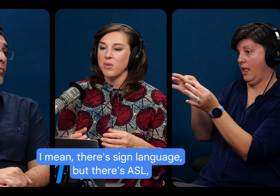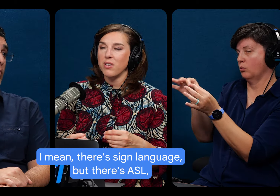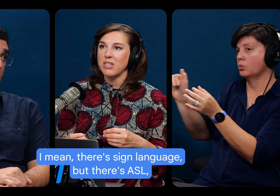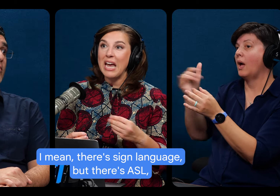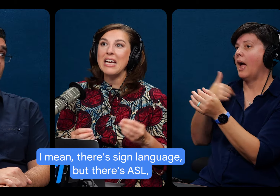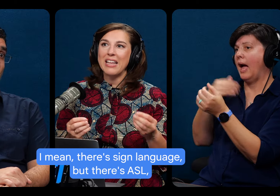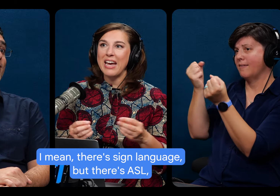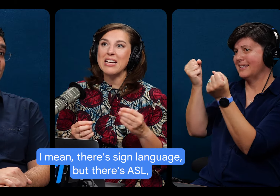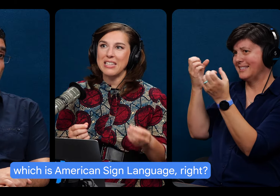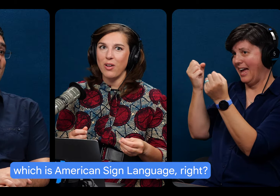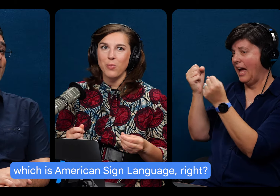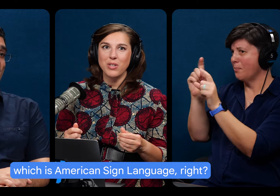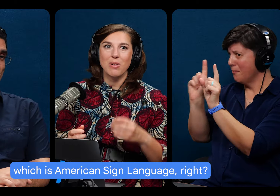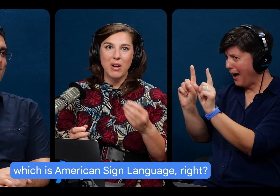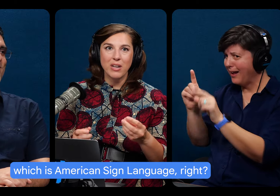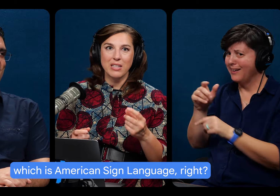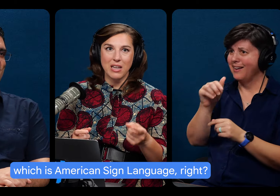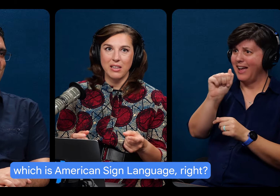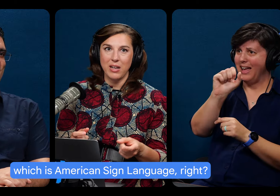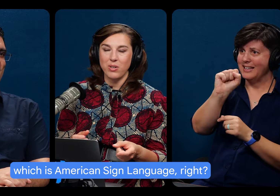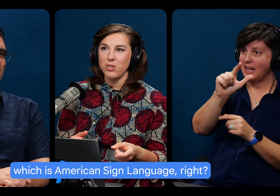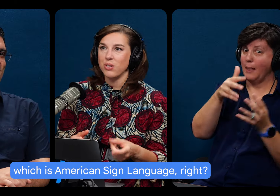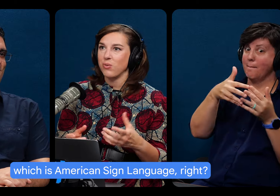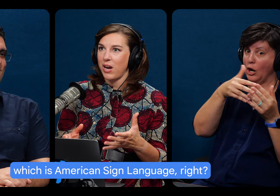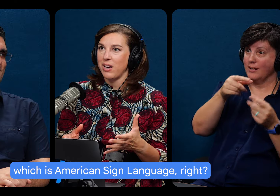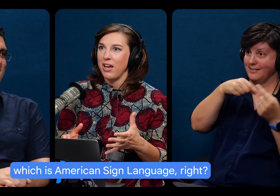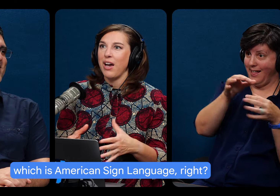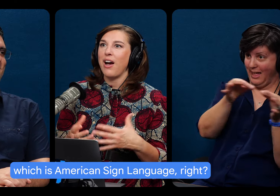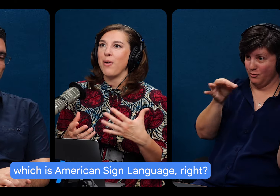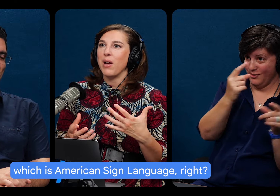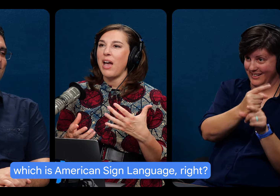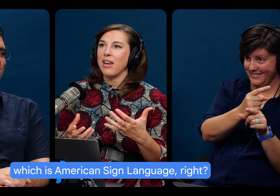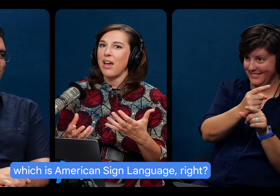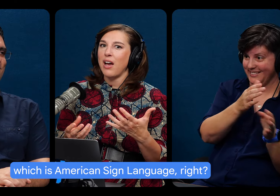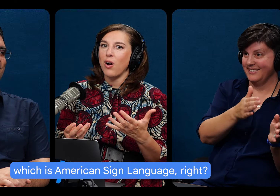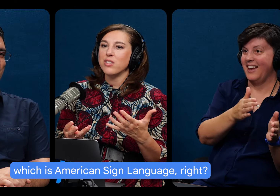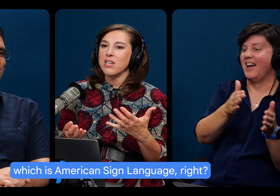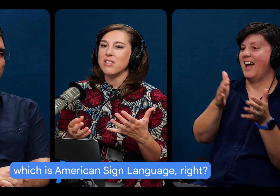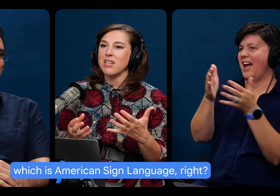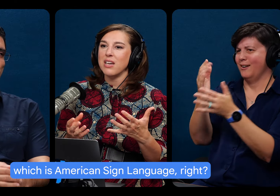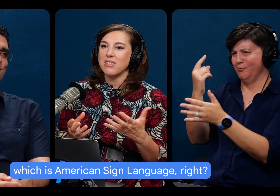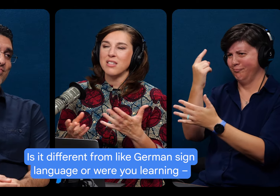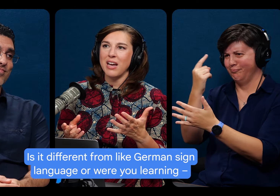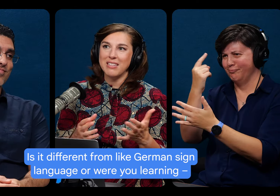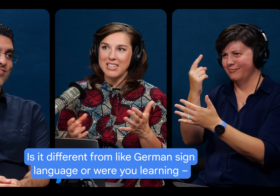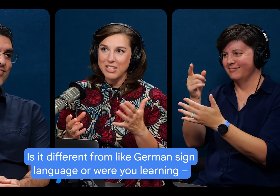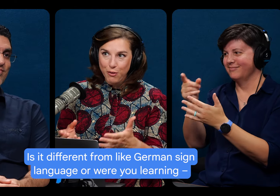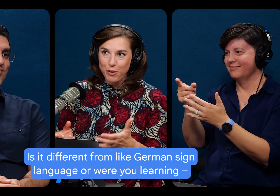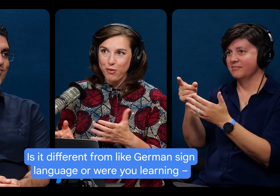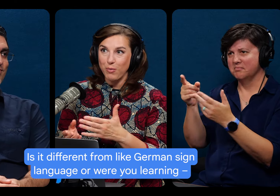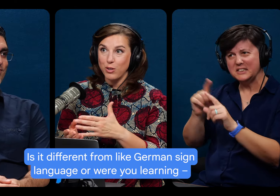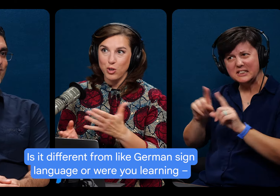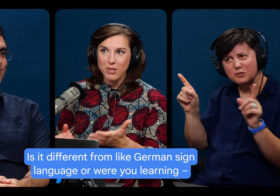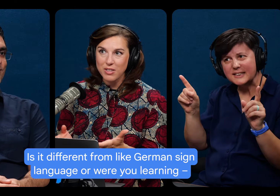language, but there's ASL, which is American Sign Language, right? And is it